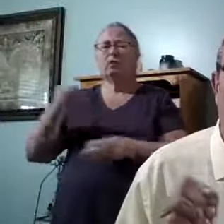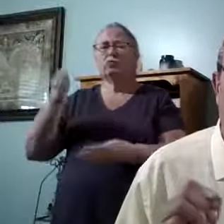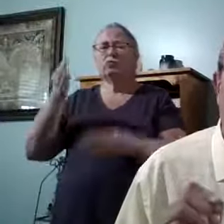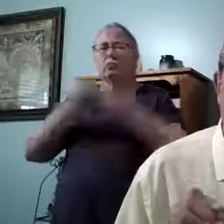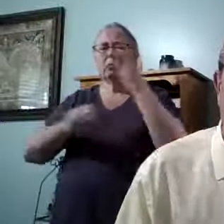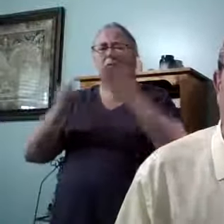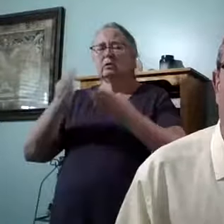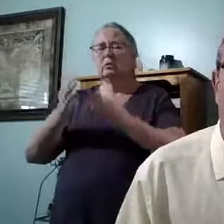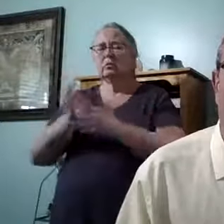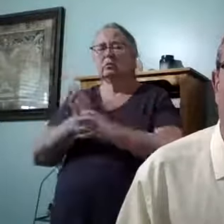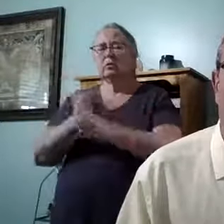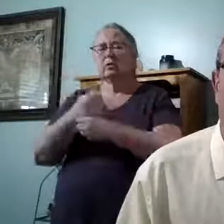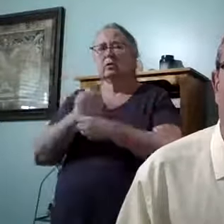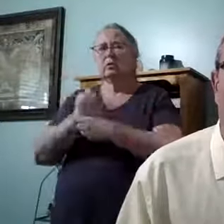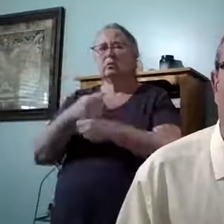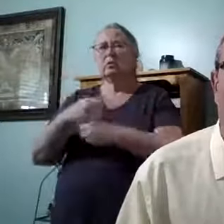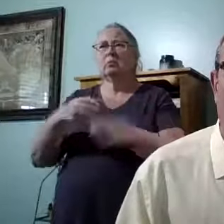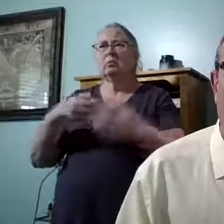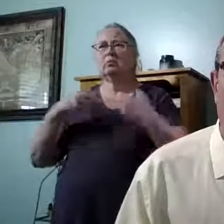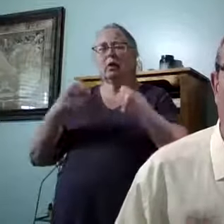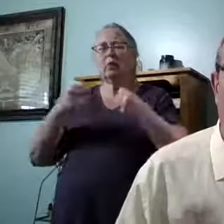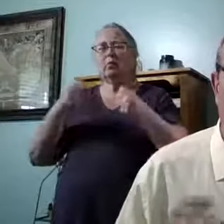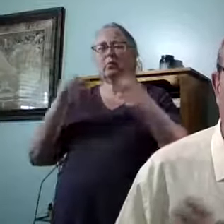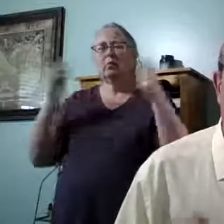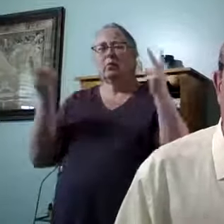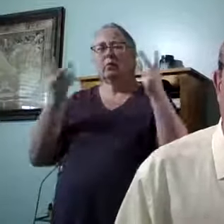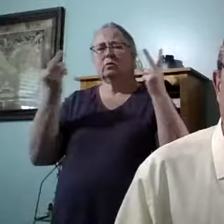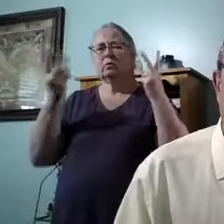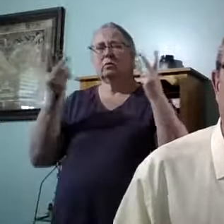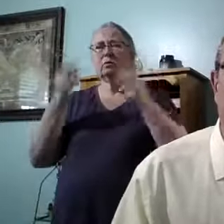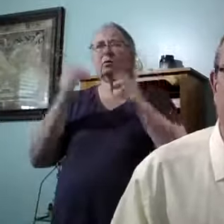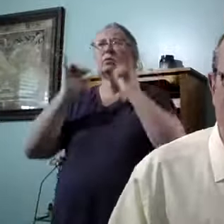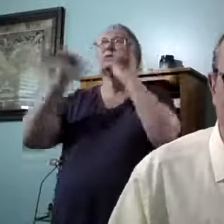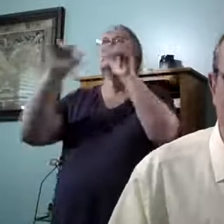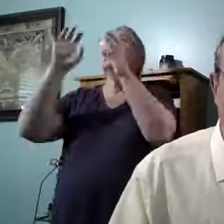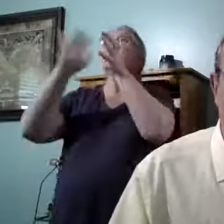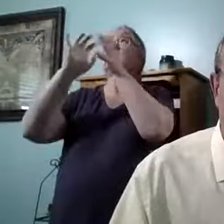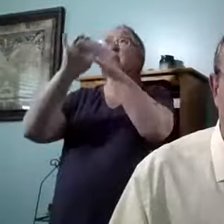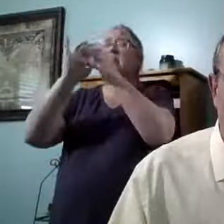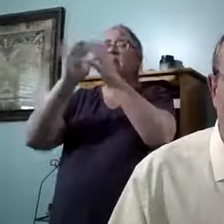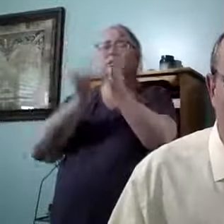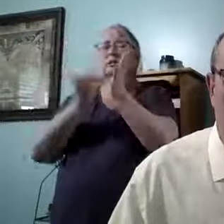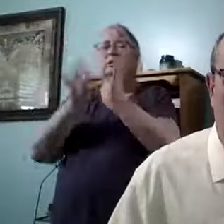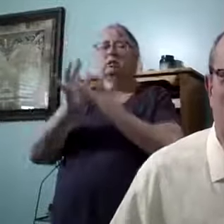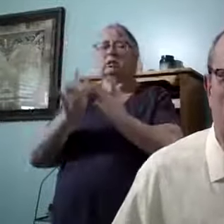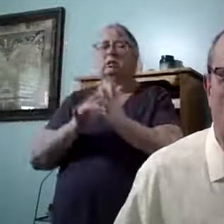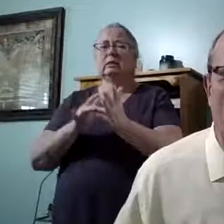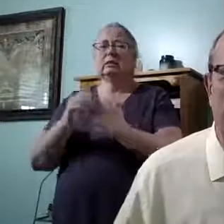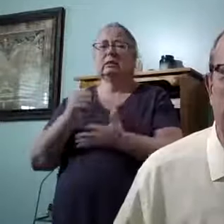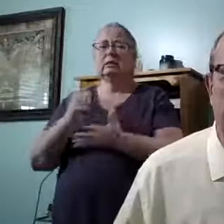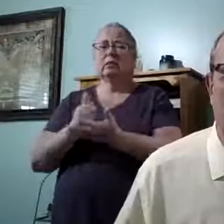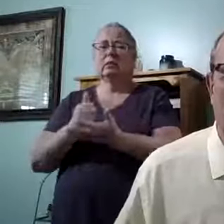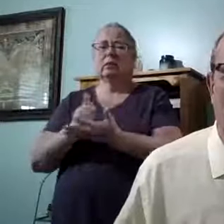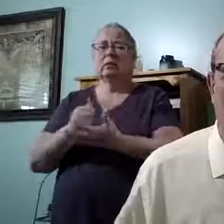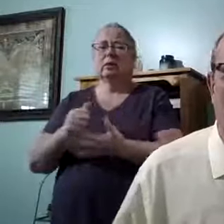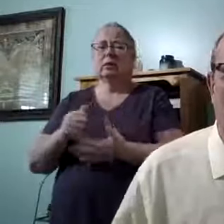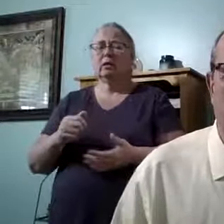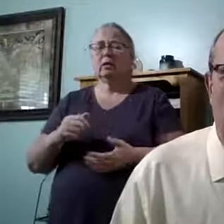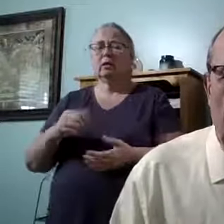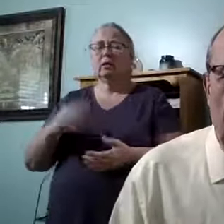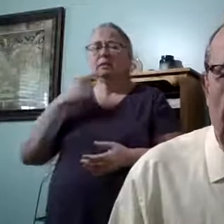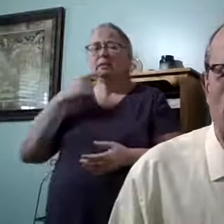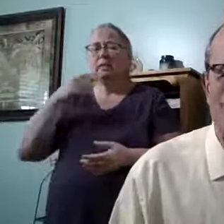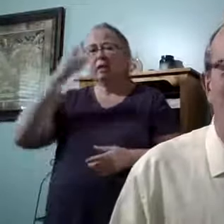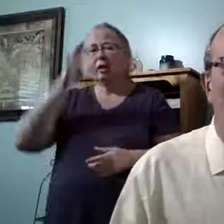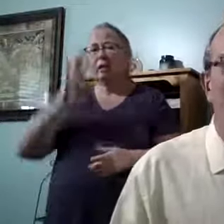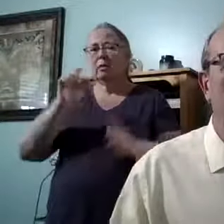powerful victories when we stay connected to Jesus. Praise God. So I